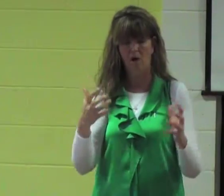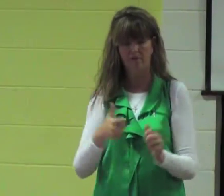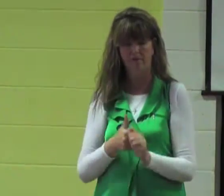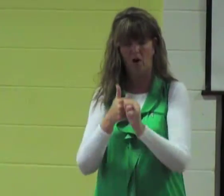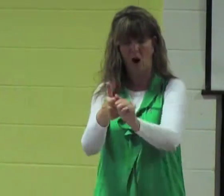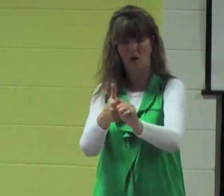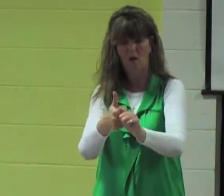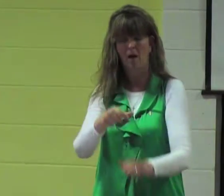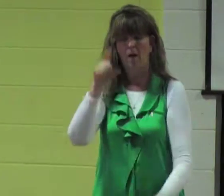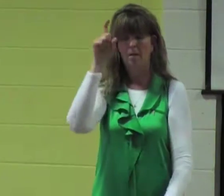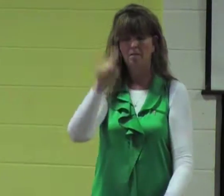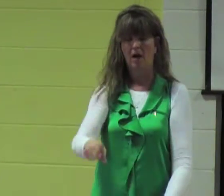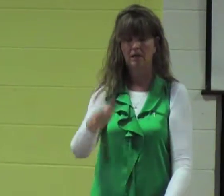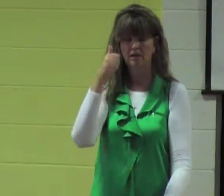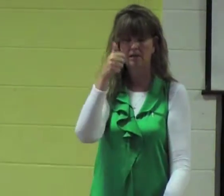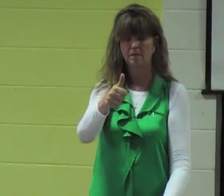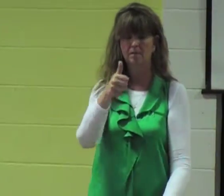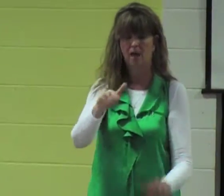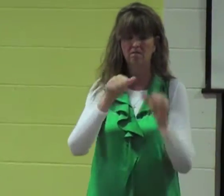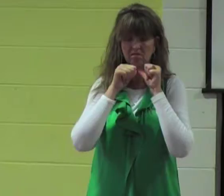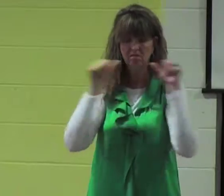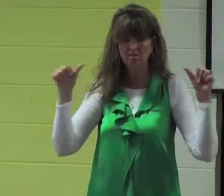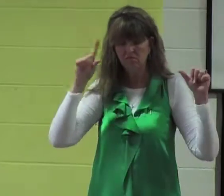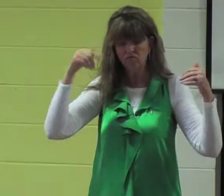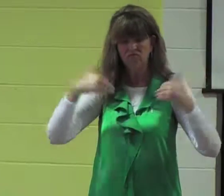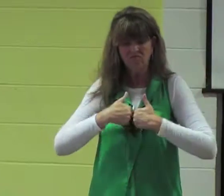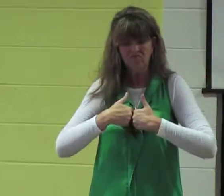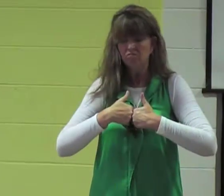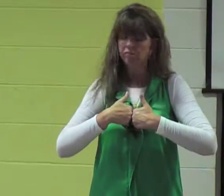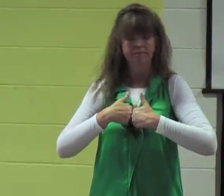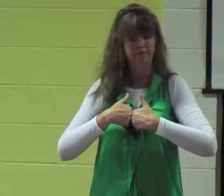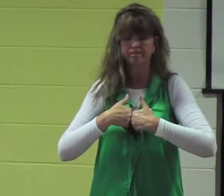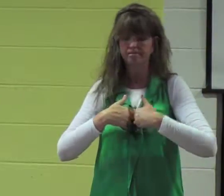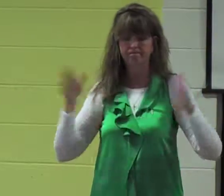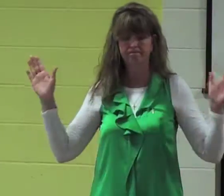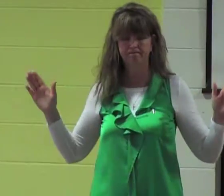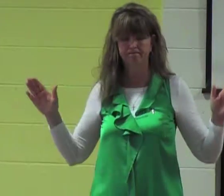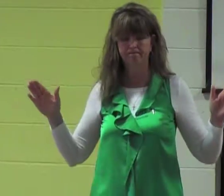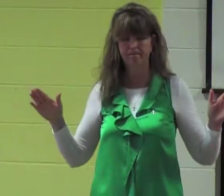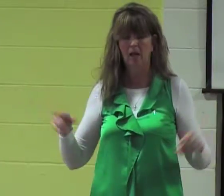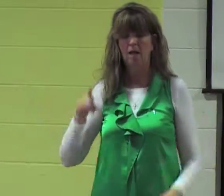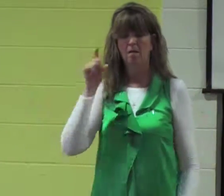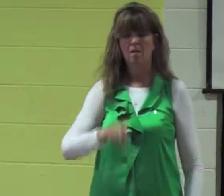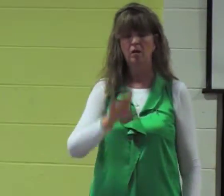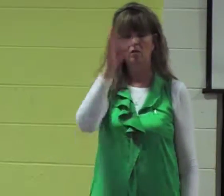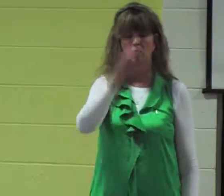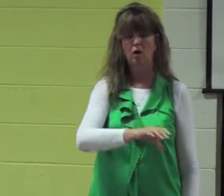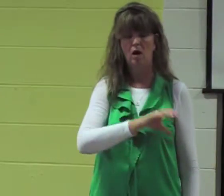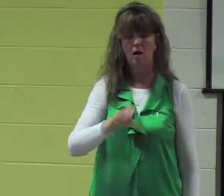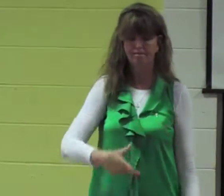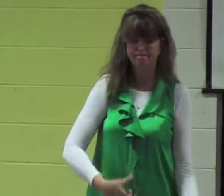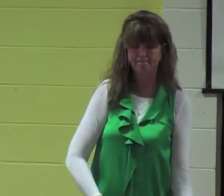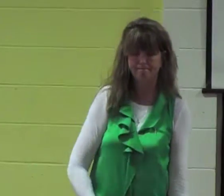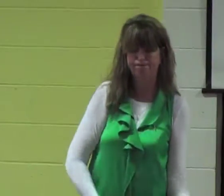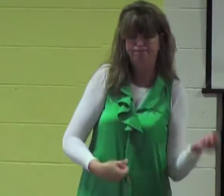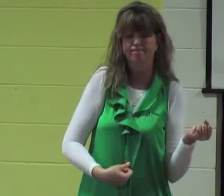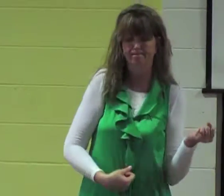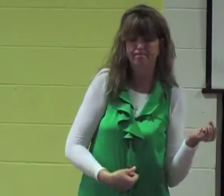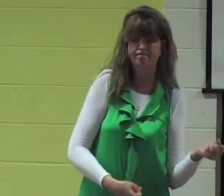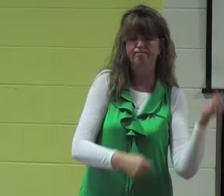on the third day. if anyone wishes to come after me he must deny himself take